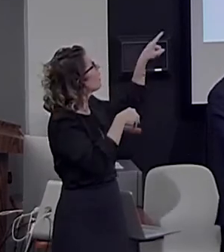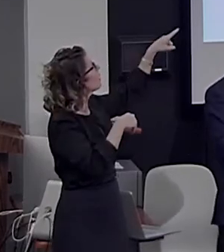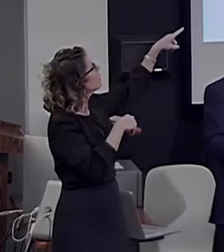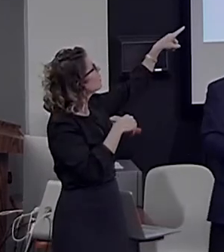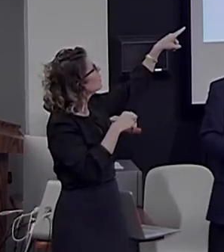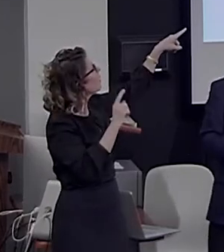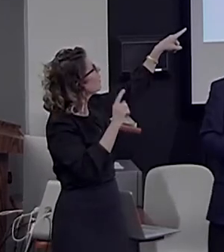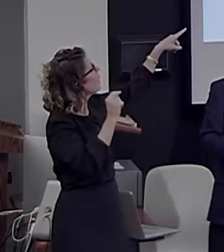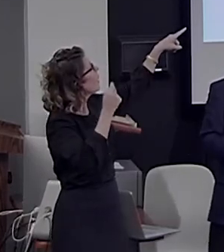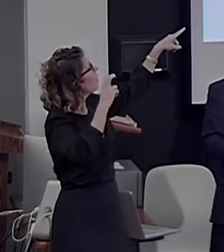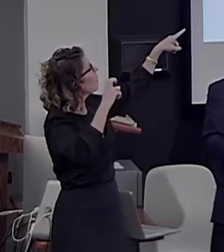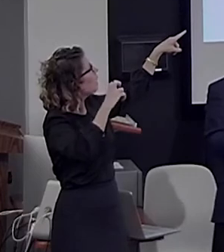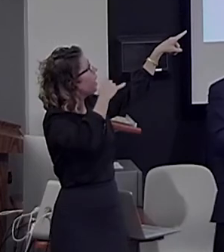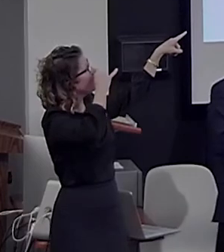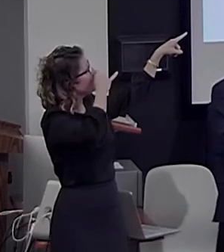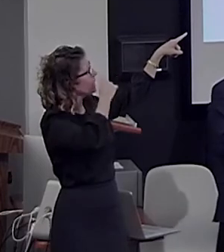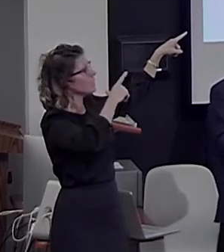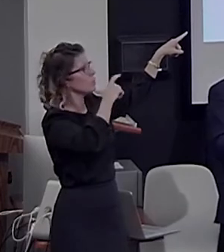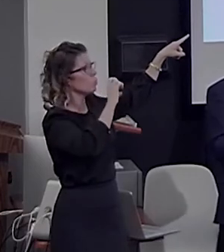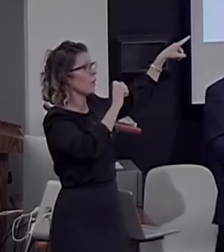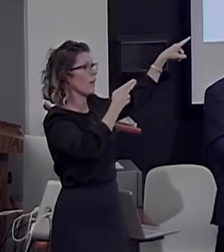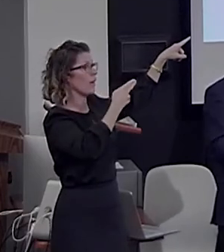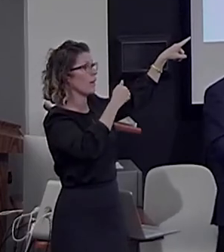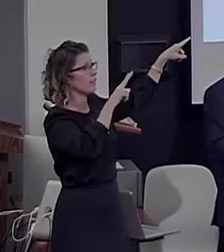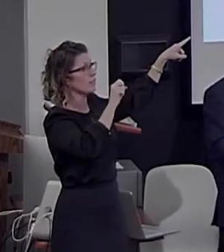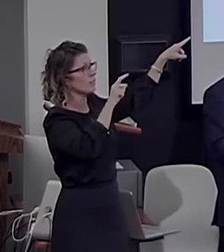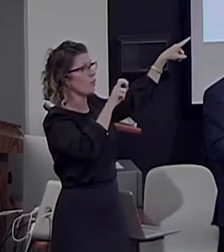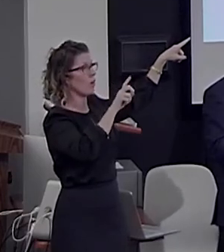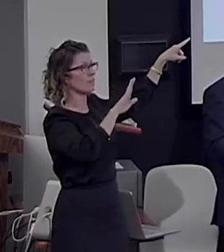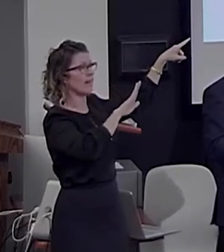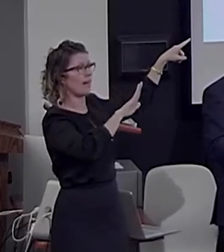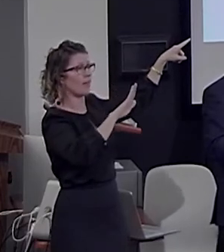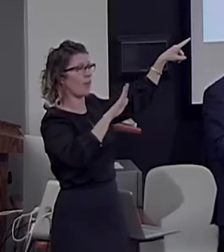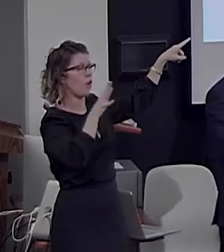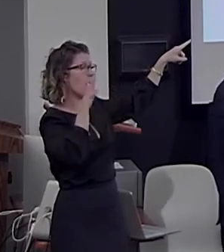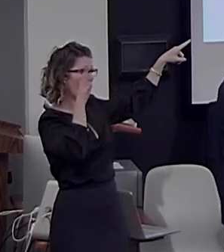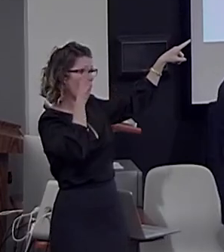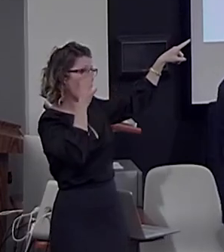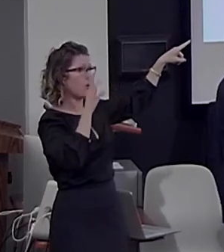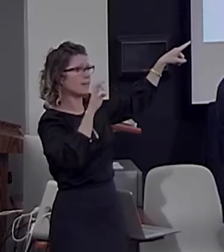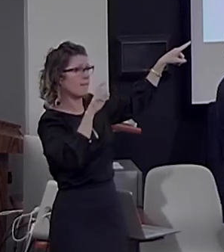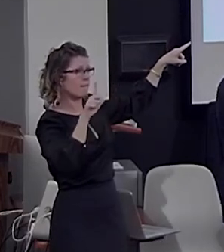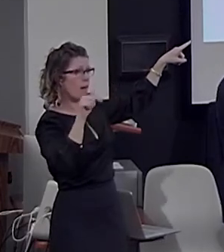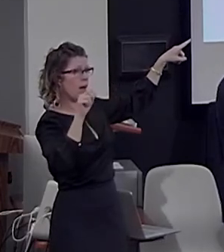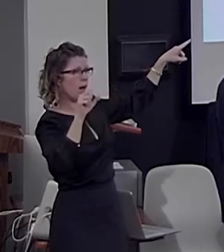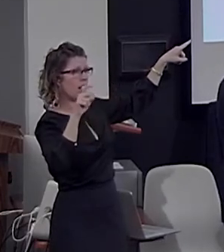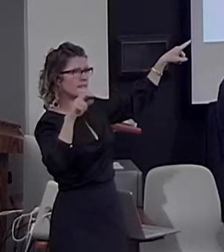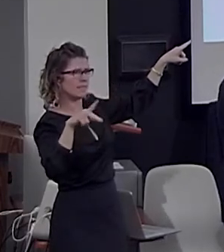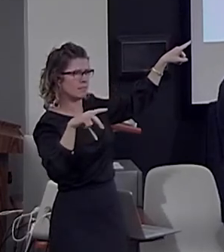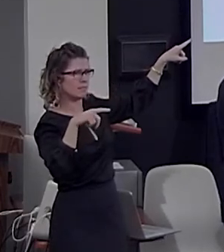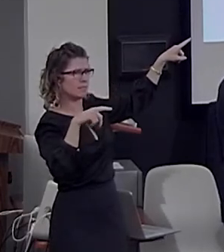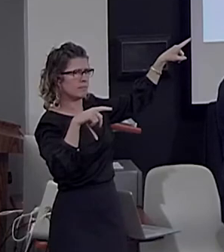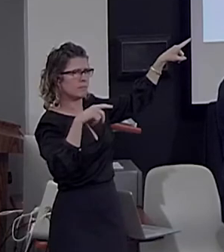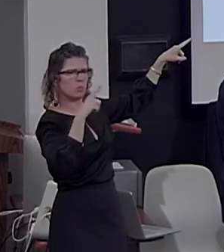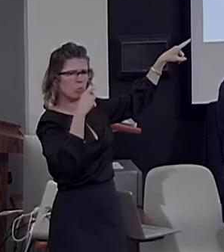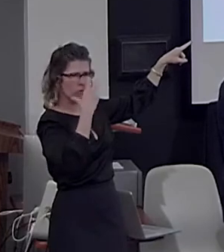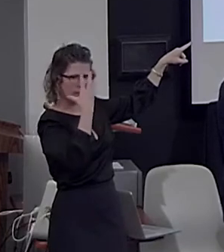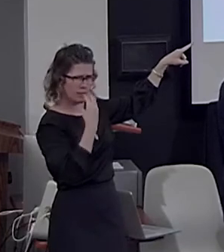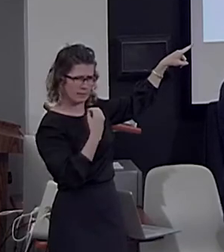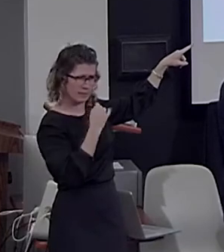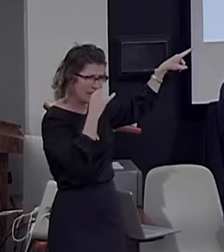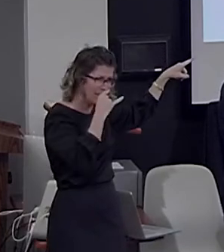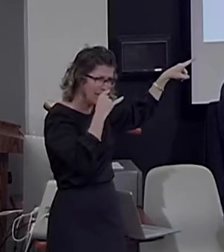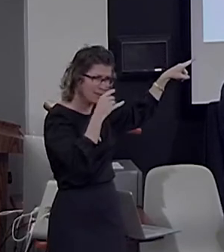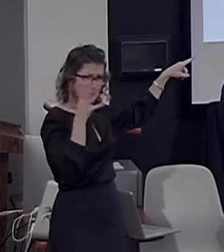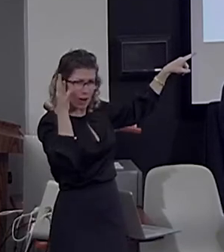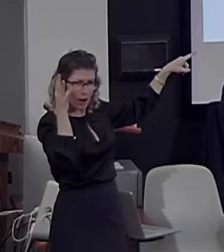Who fell asleep? The kids or their parents? Okay. Well, I hope you know it's the kids. Notice that you read,